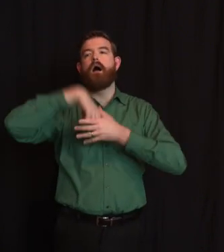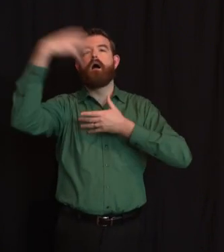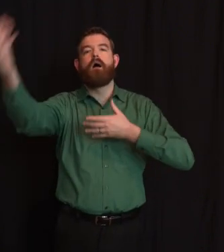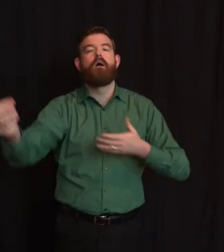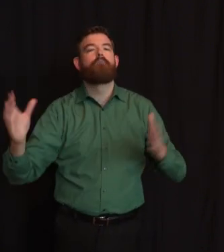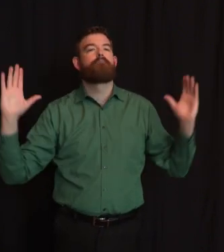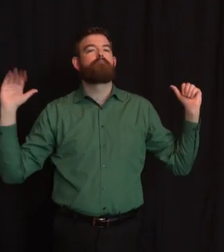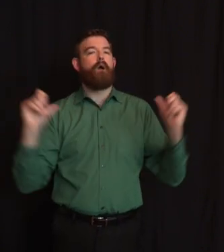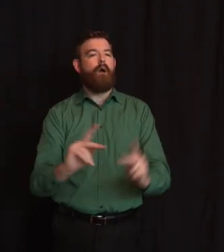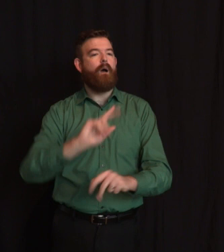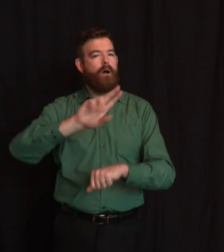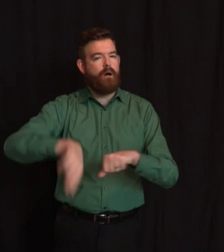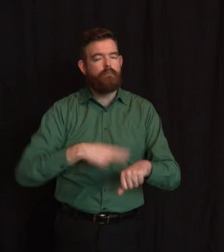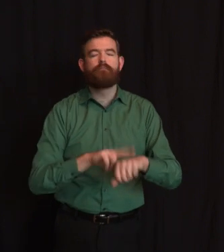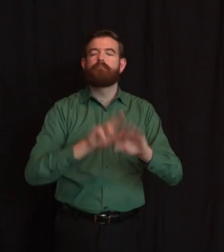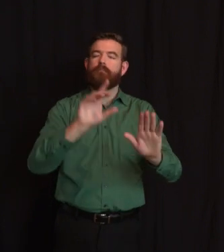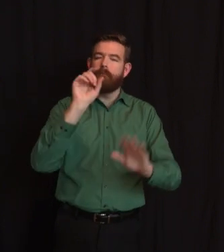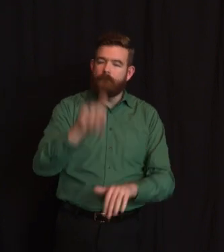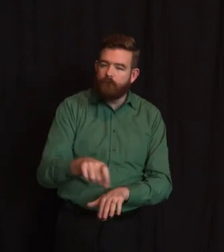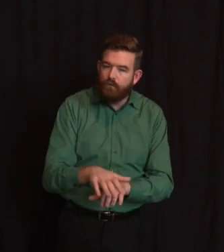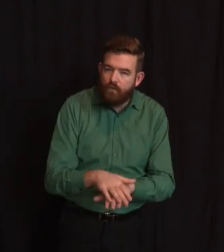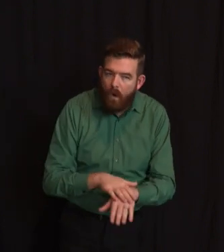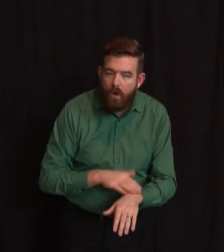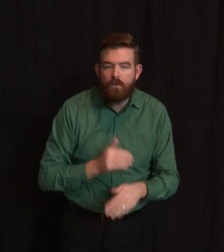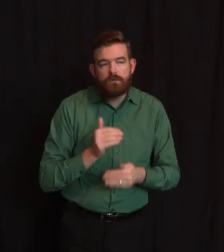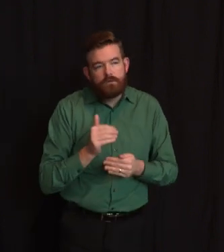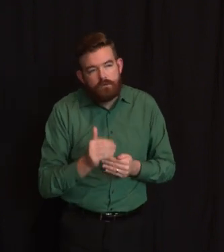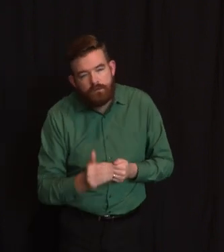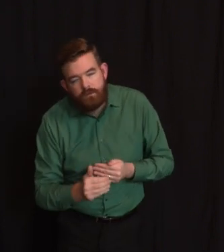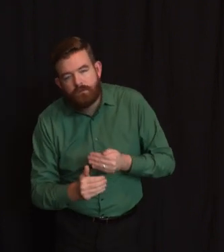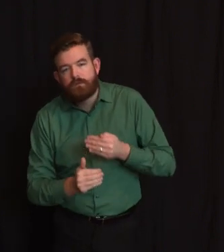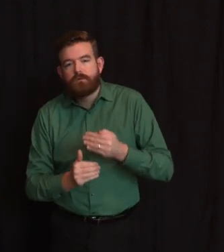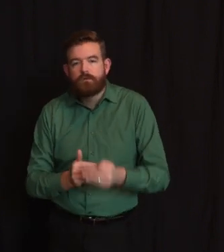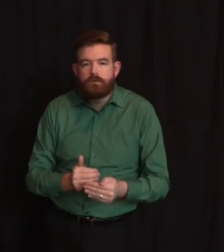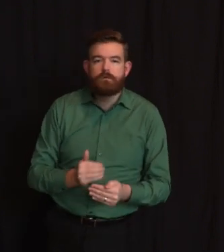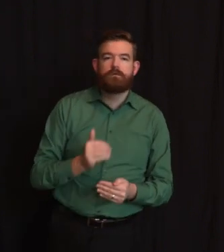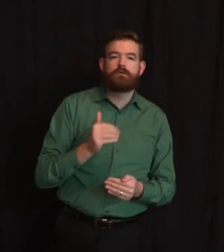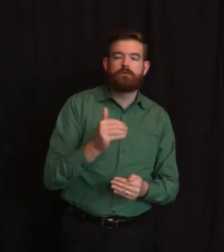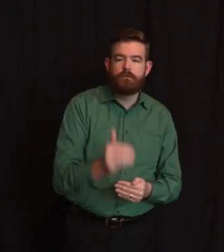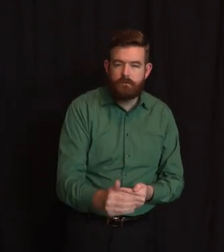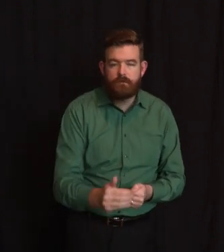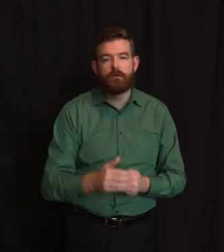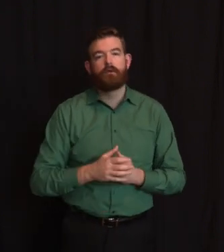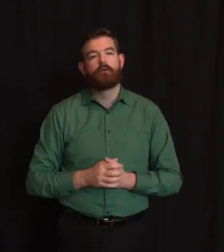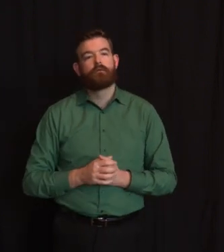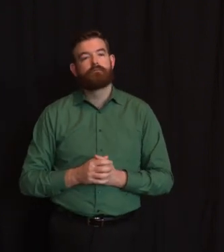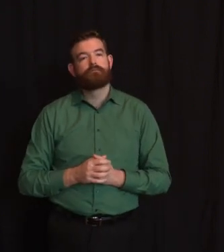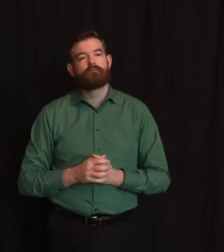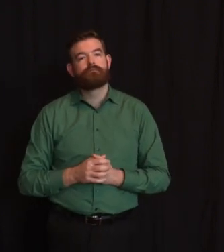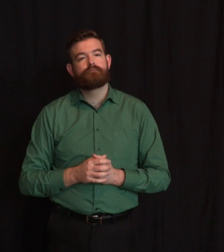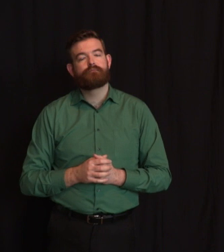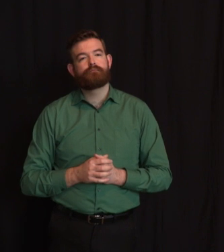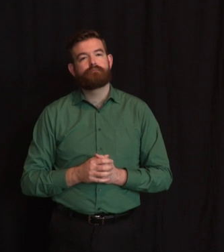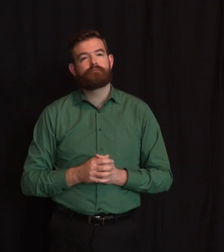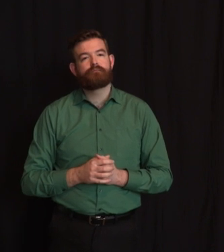12,000 in the past couple of months. I'll bet you there aren't. But we're going to need that nimble,